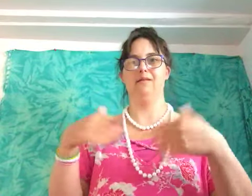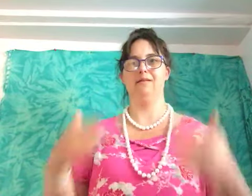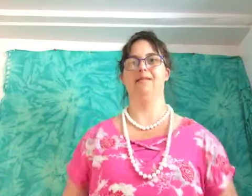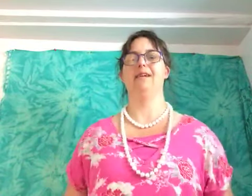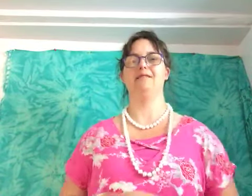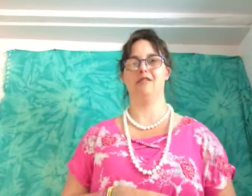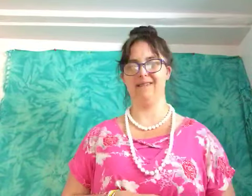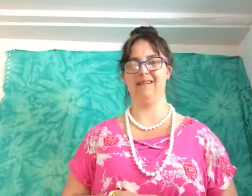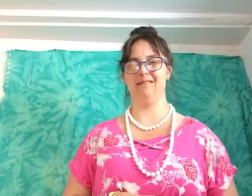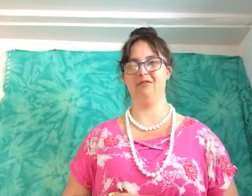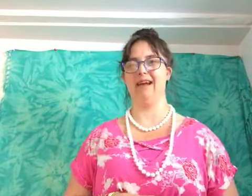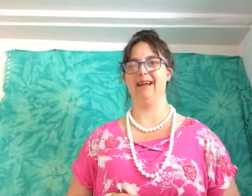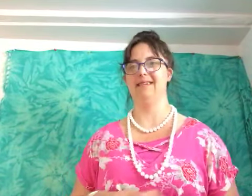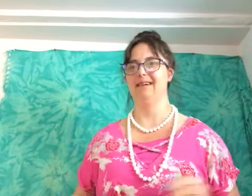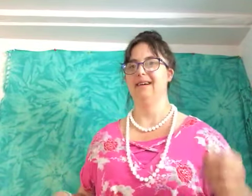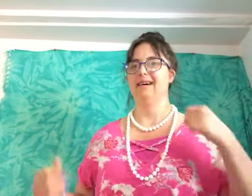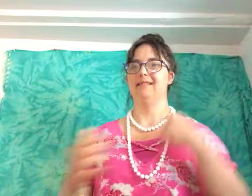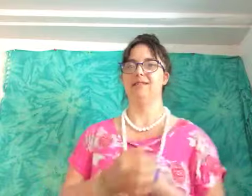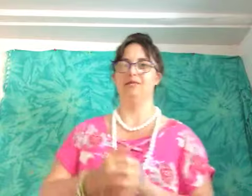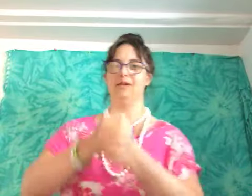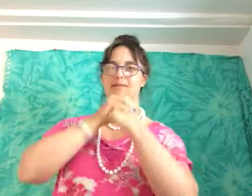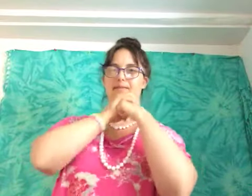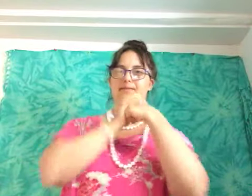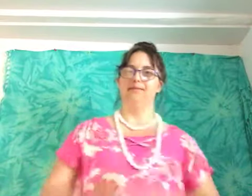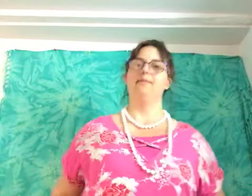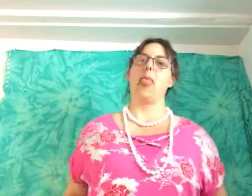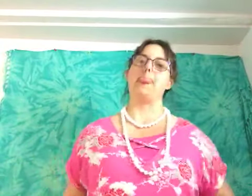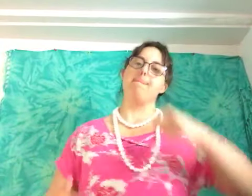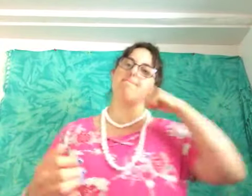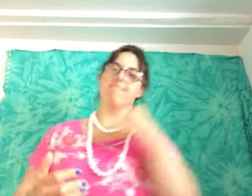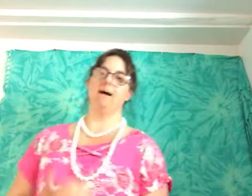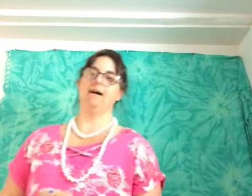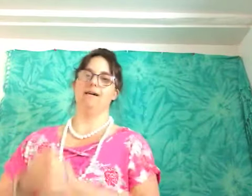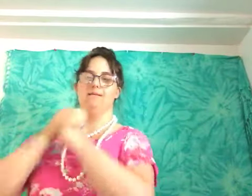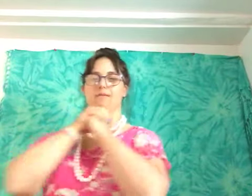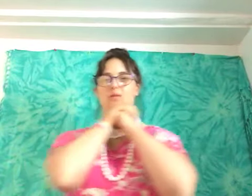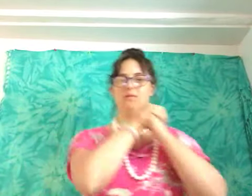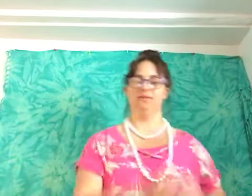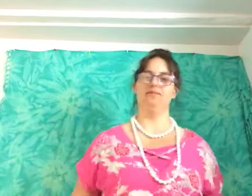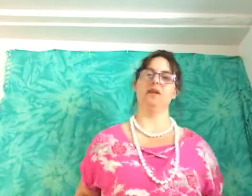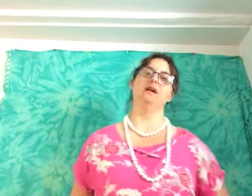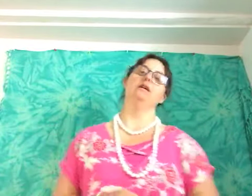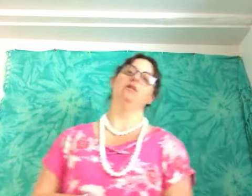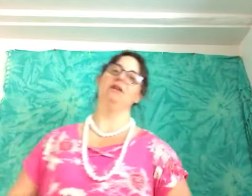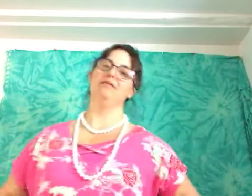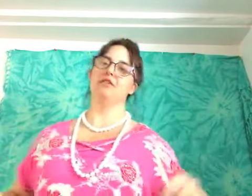as often as you can so whatever